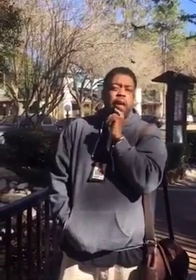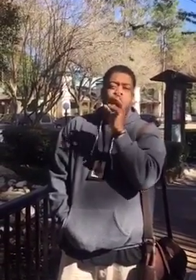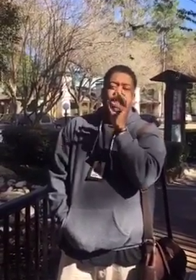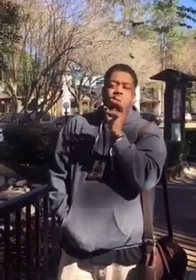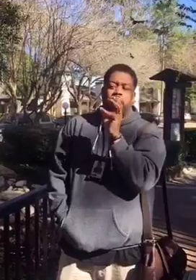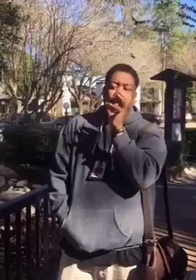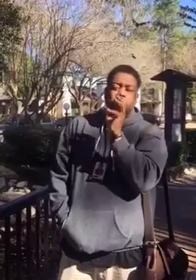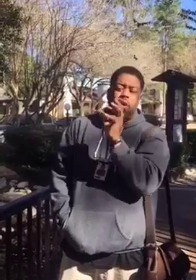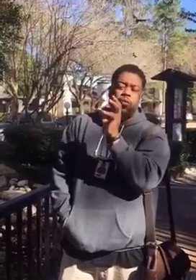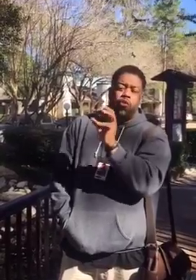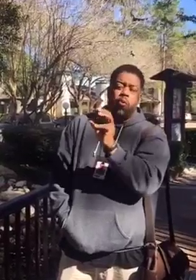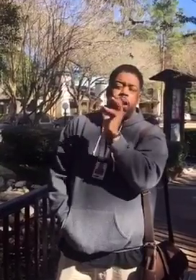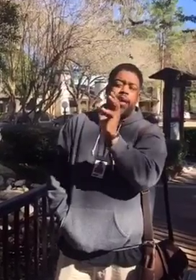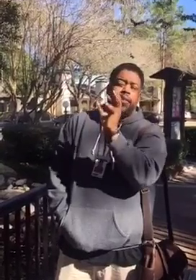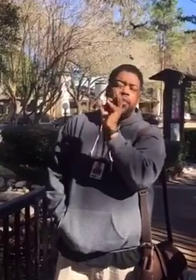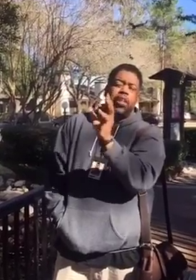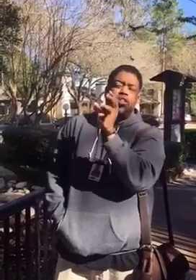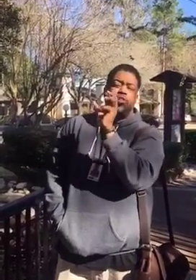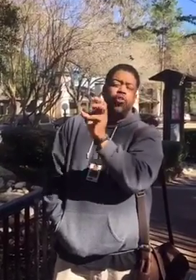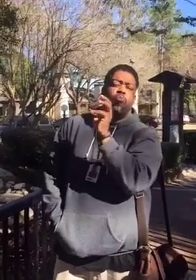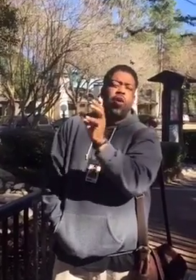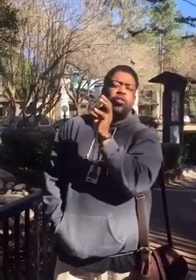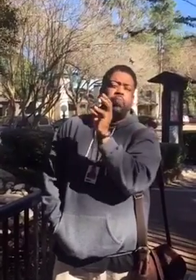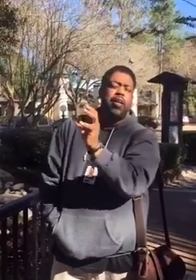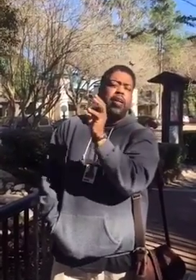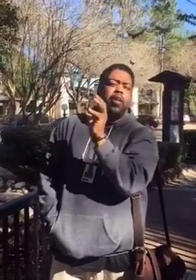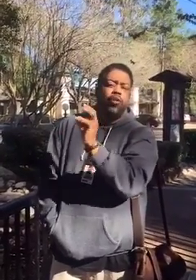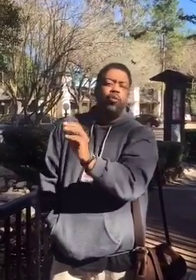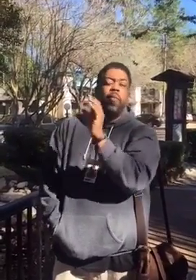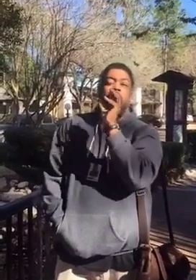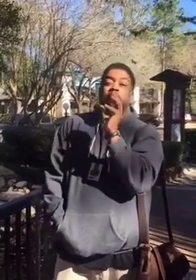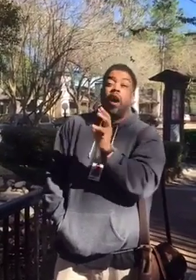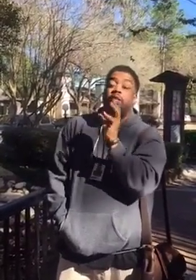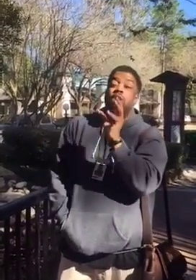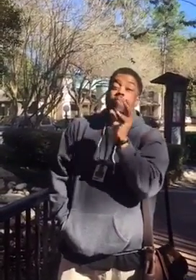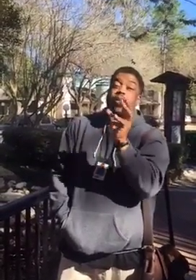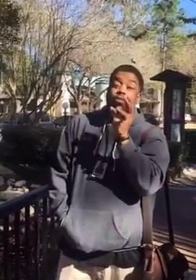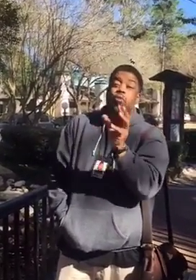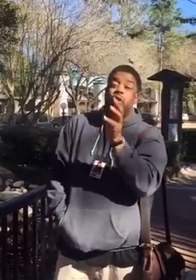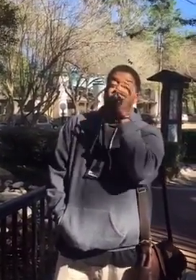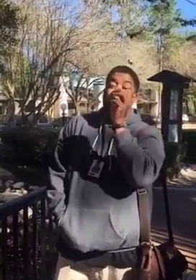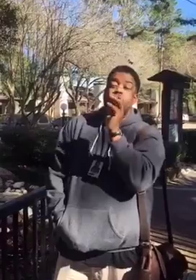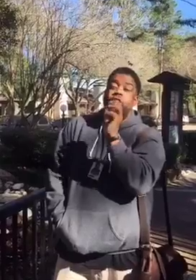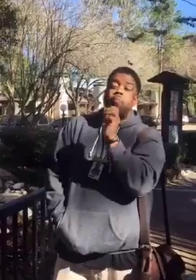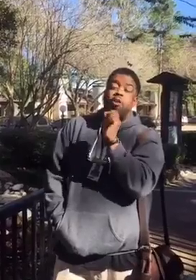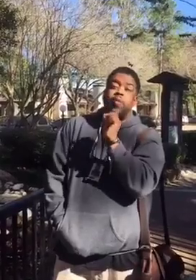And it's going to grow as it teaches you what to be and do. And God's going to make sure that your small